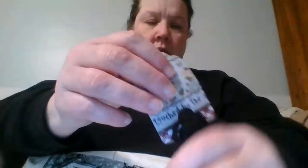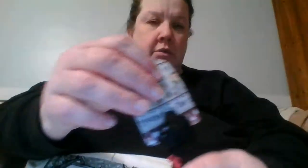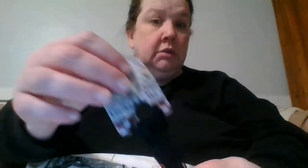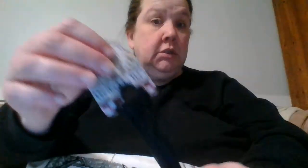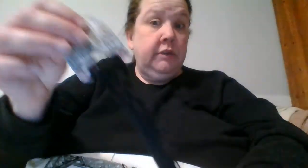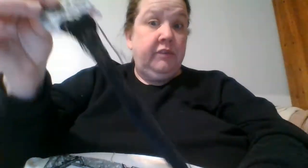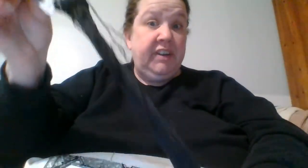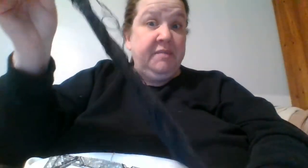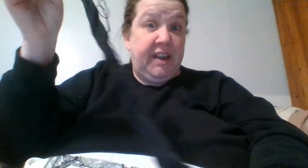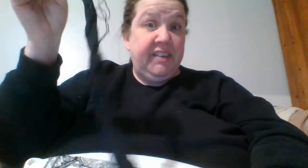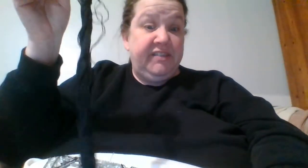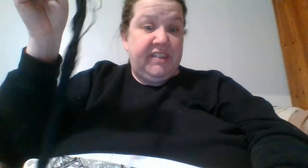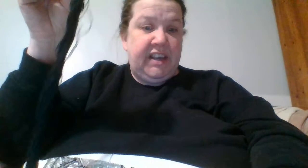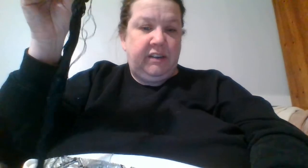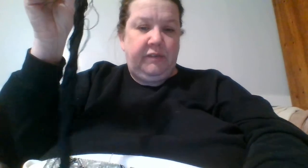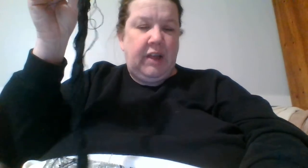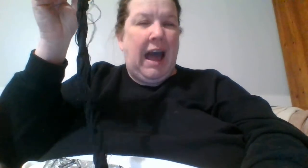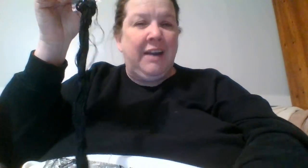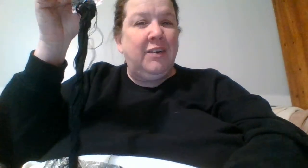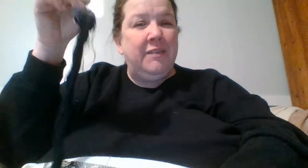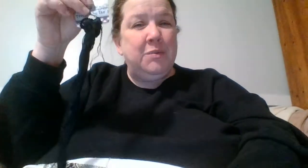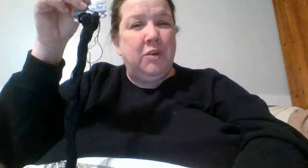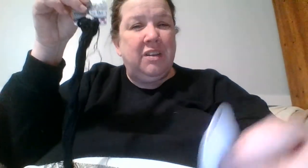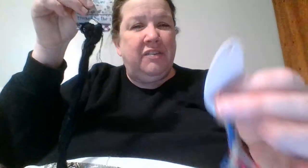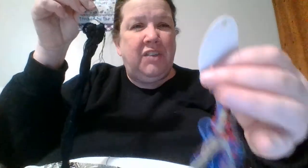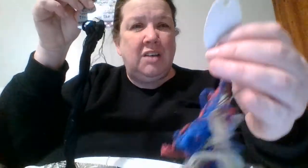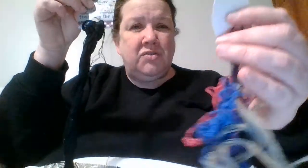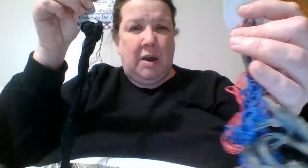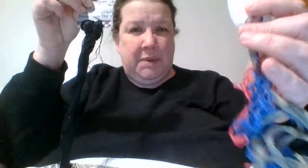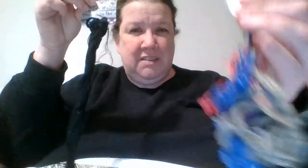forgive my tangled up I don't have any more little floss droppies